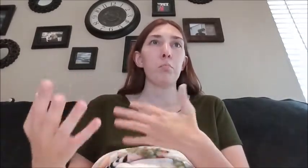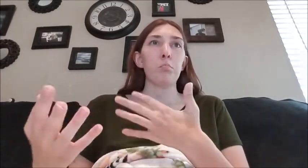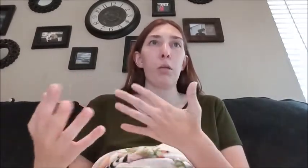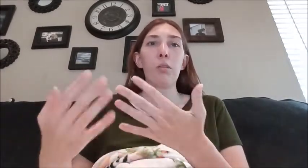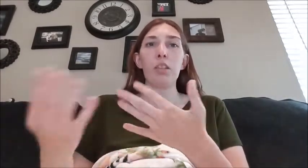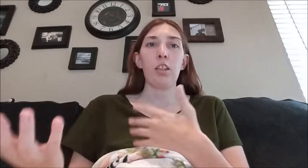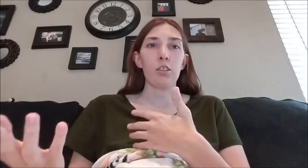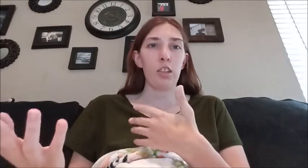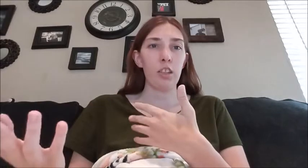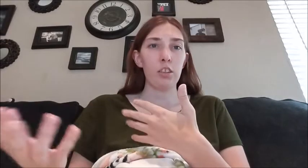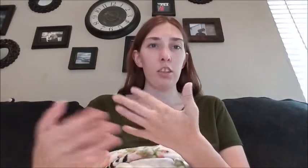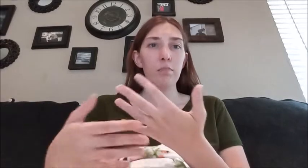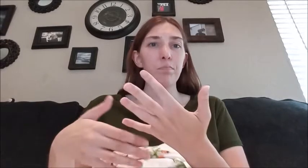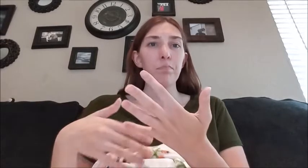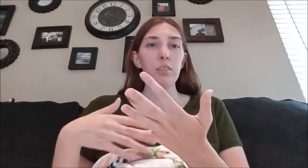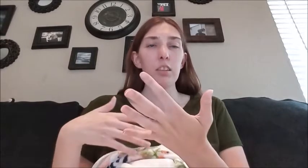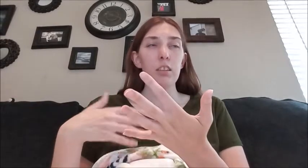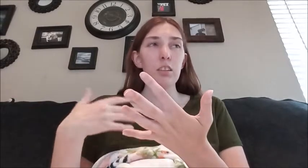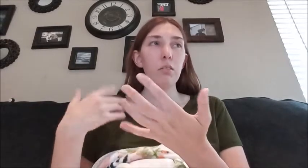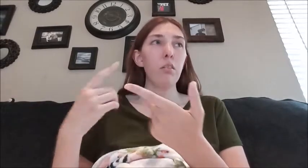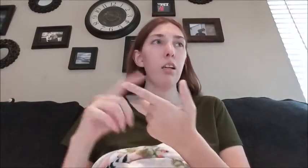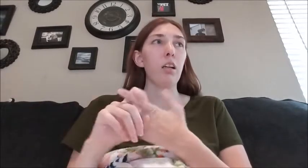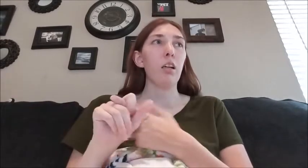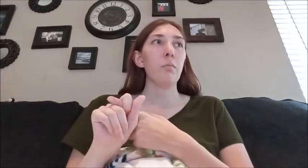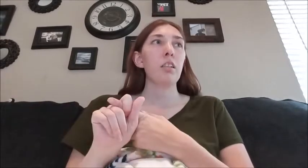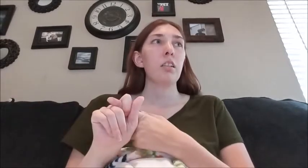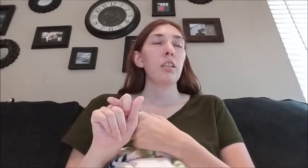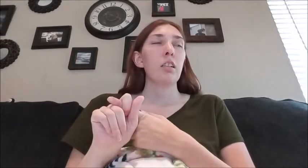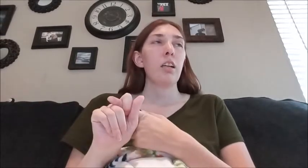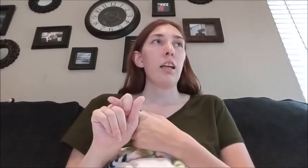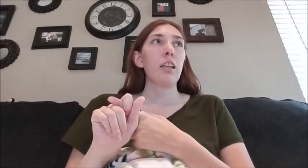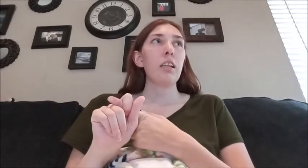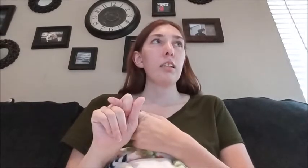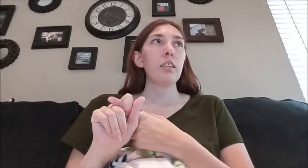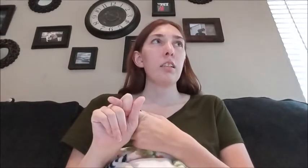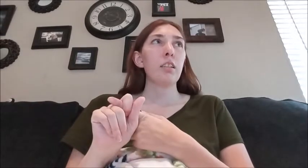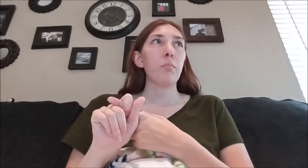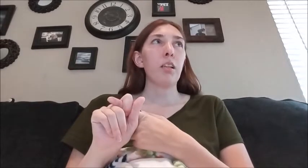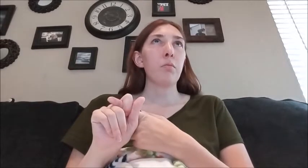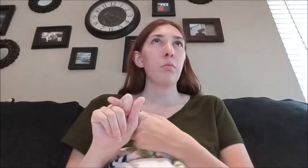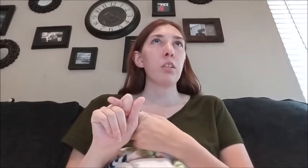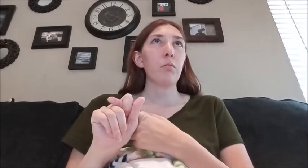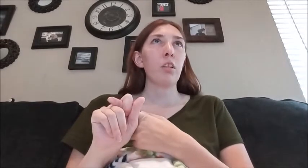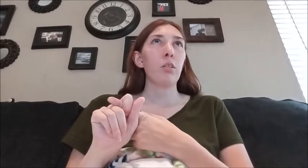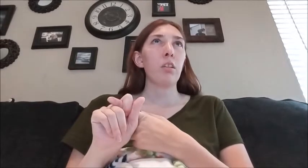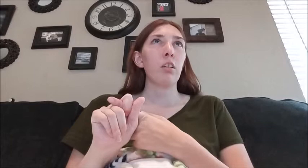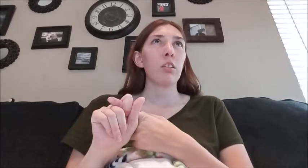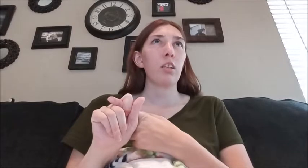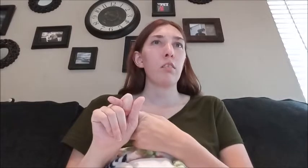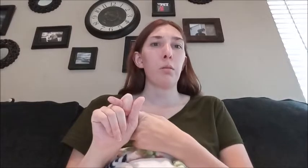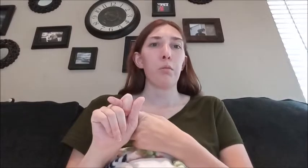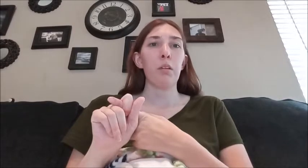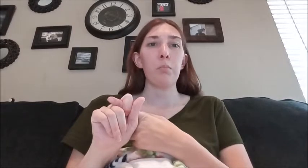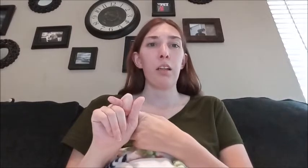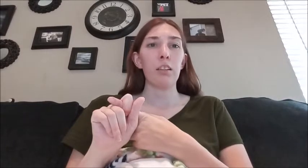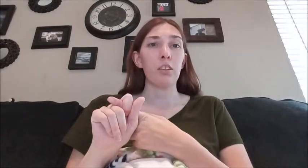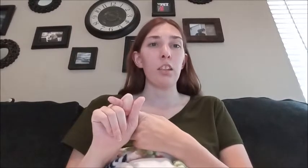by Wednesday Thursday she I think it might have been Wednesday when I called my doctor I don't remember one but I literally